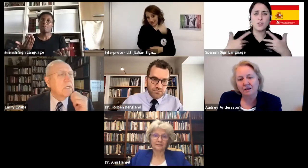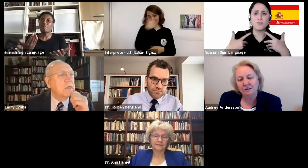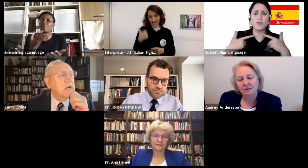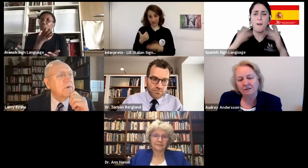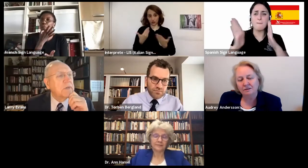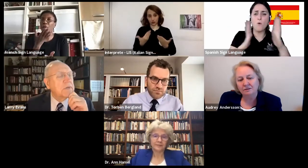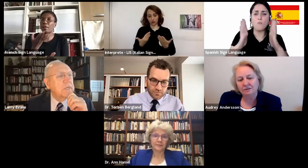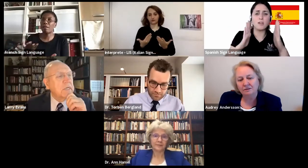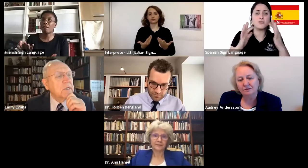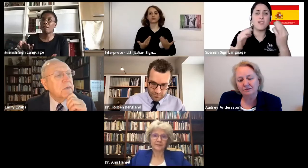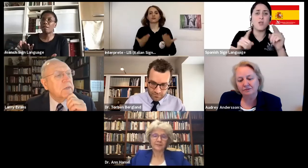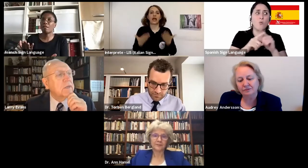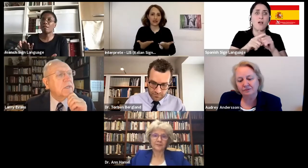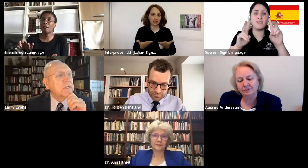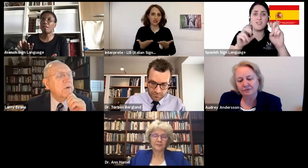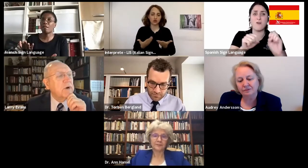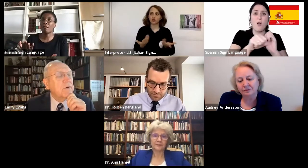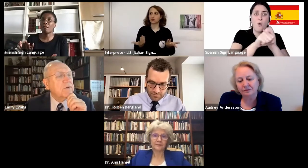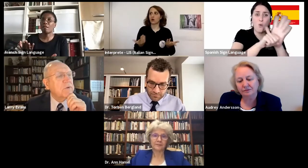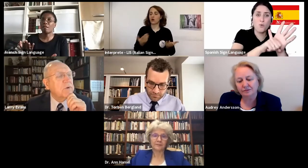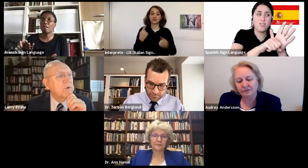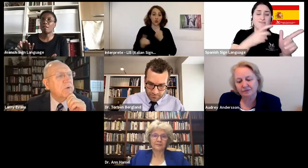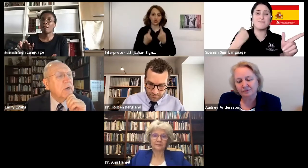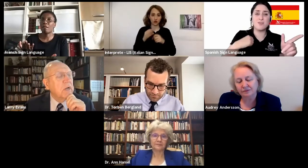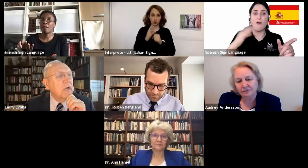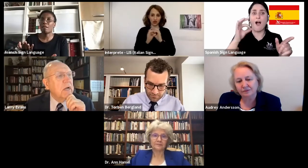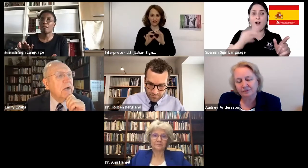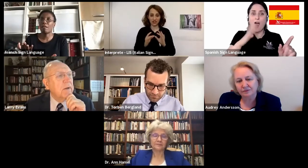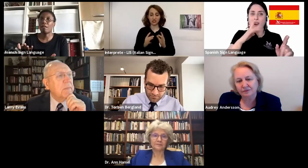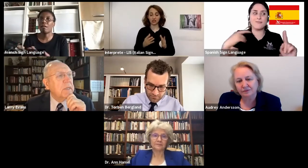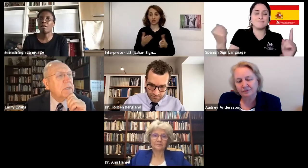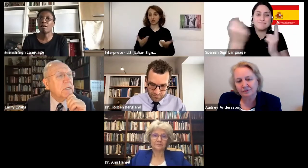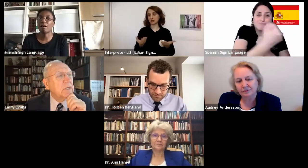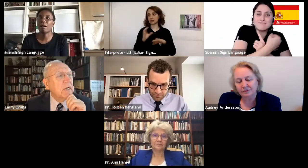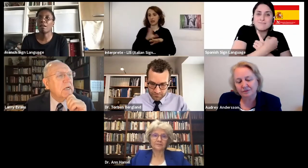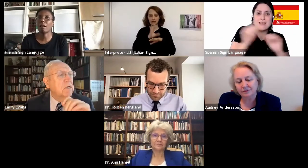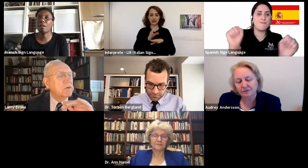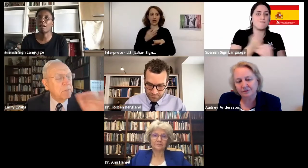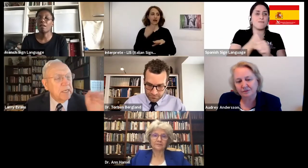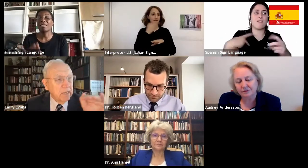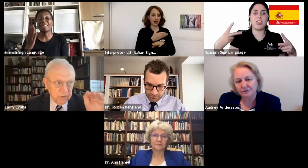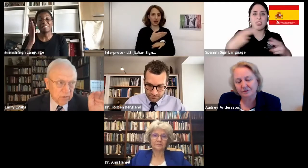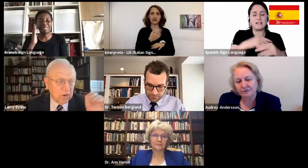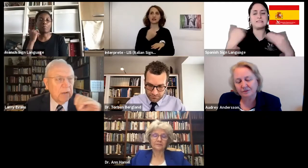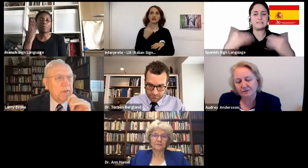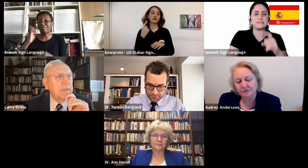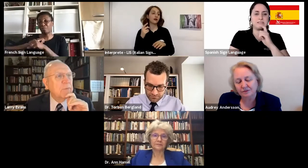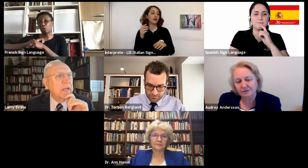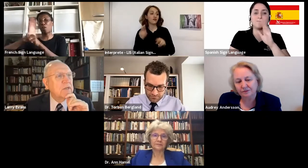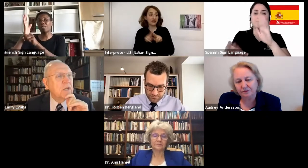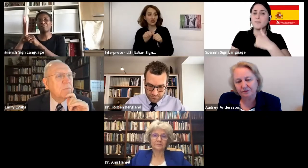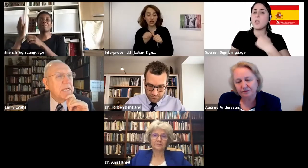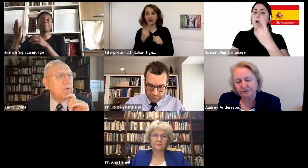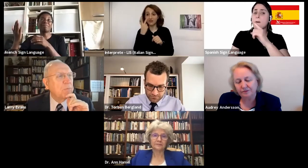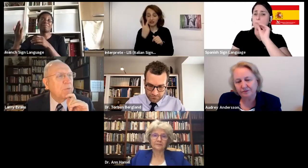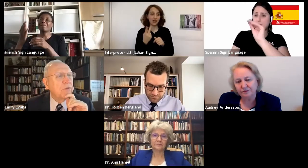goes, and Audrey, this is in reference to you. It says, speaking of another comment someone